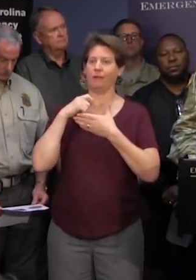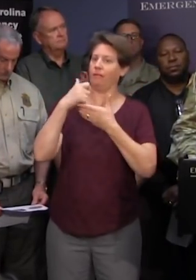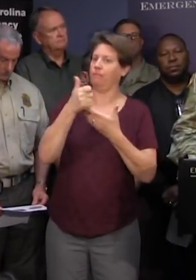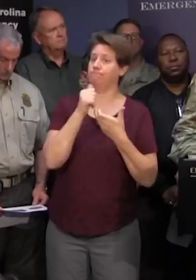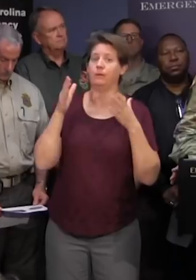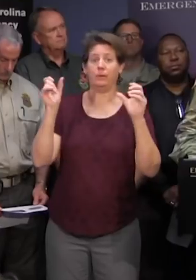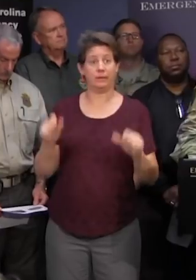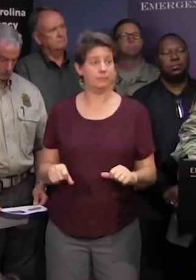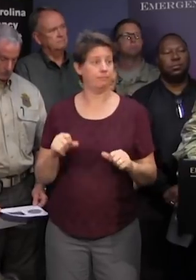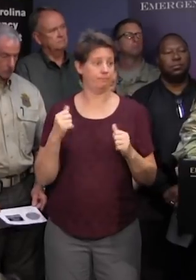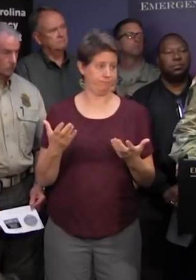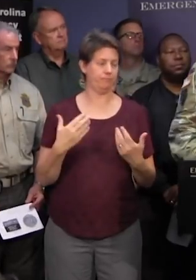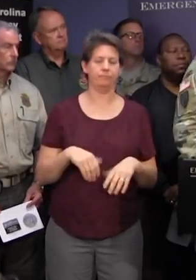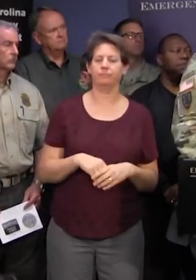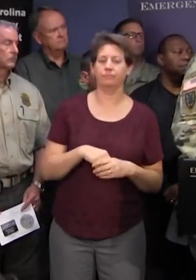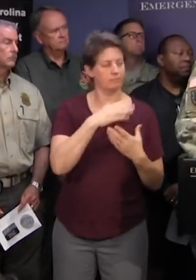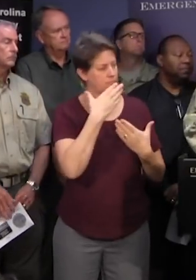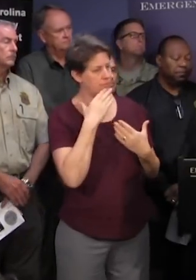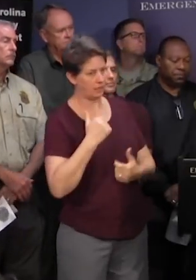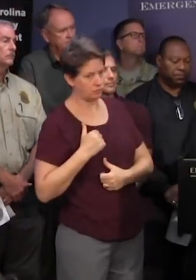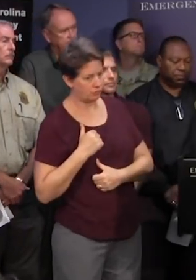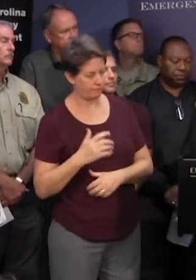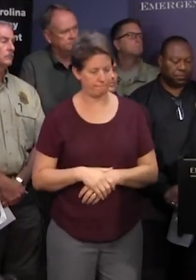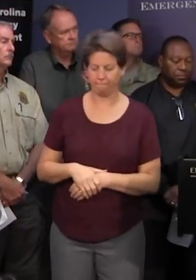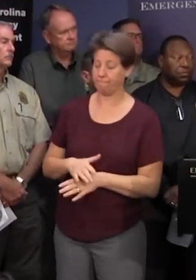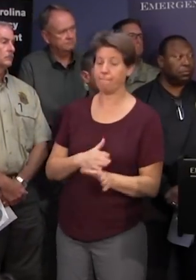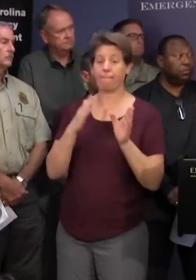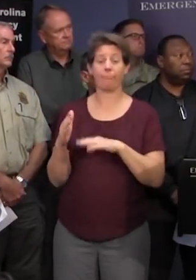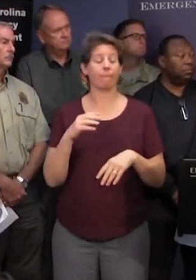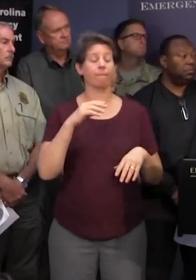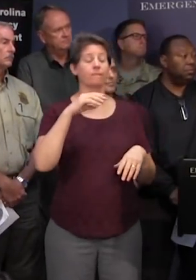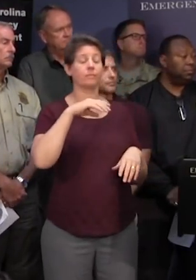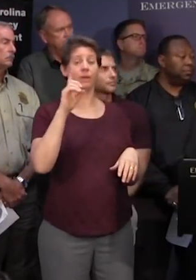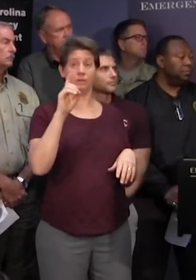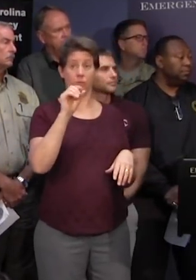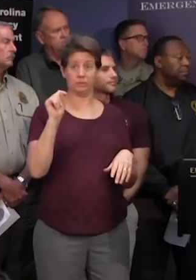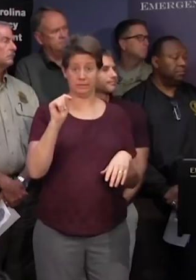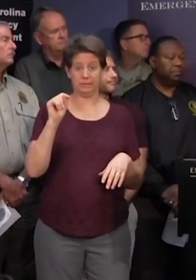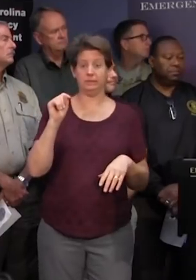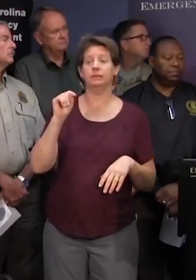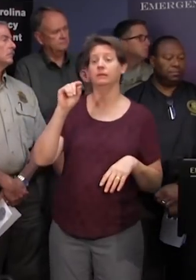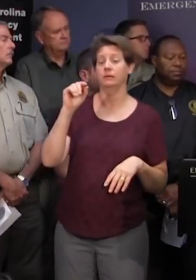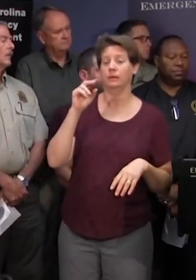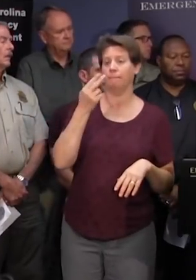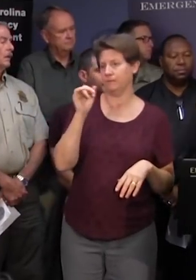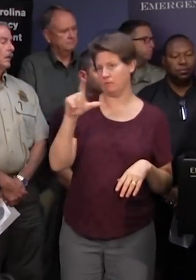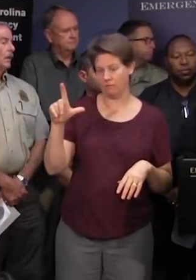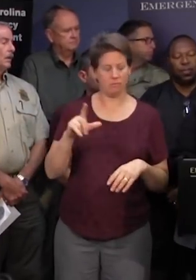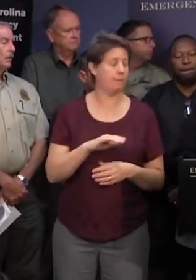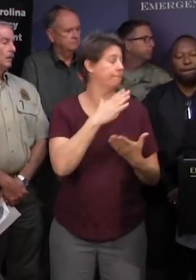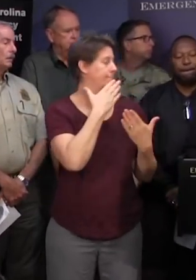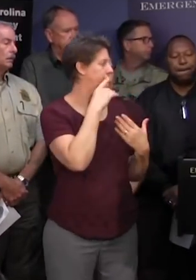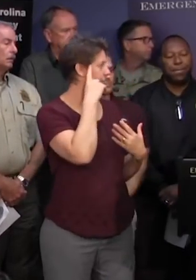capacity it's up to your questions thank you general sir director of department of transportation christie hall thank you